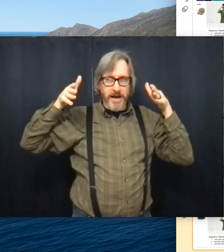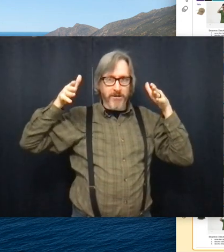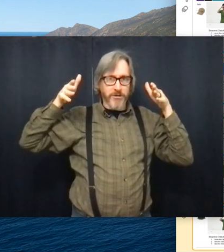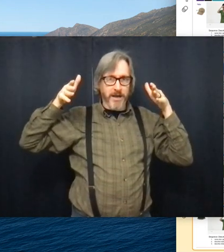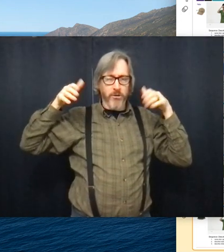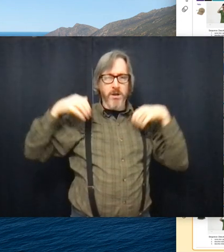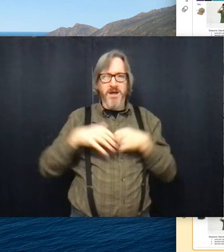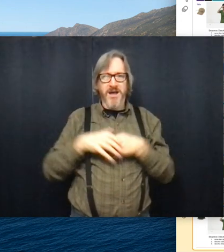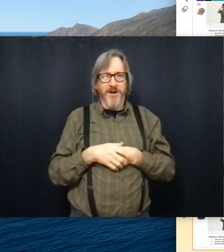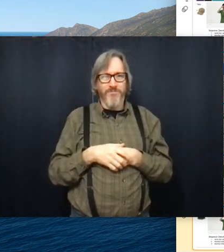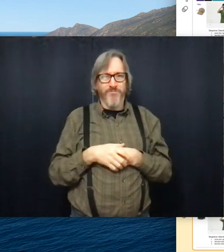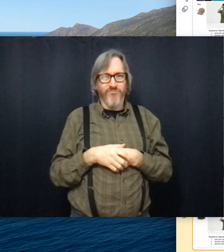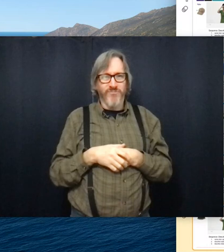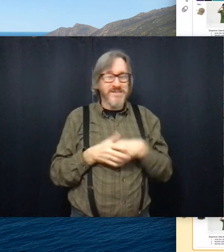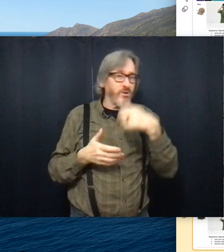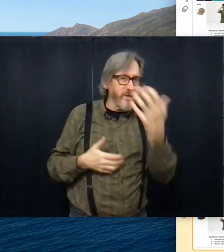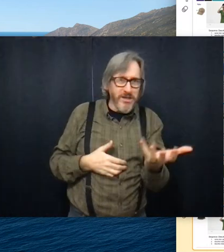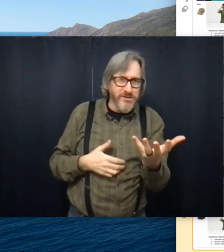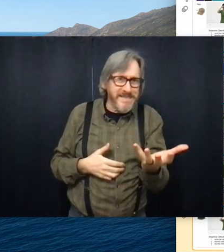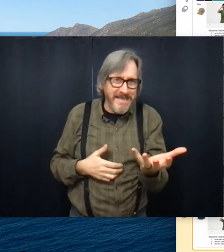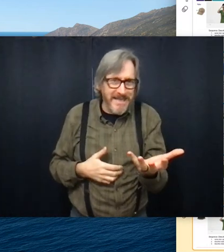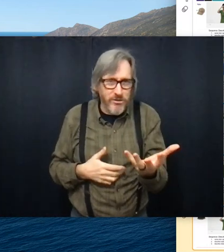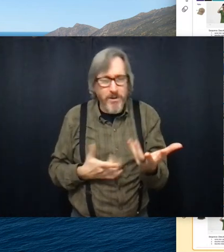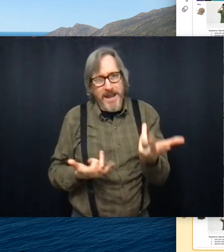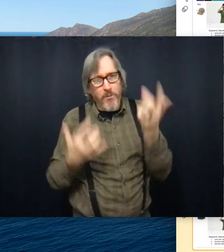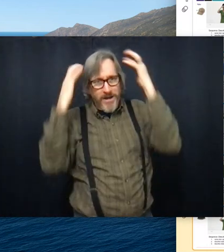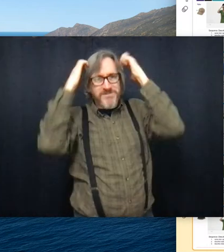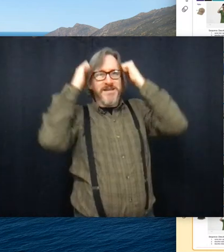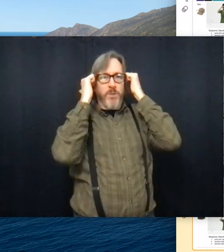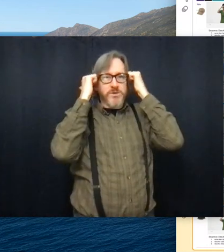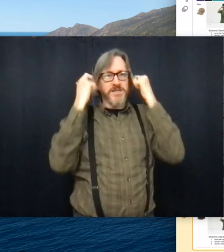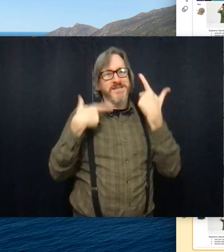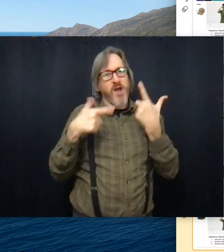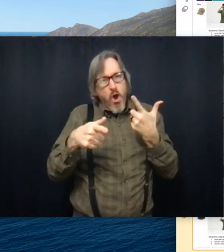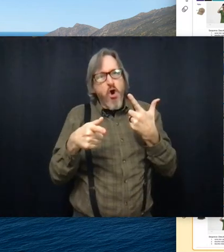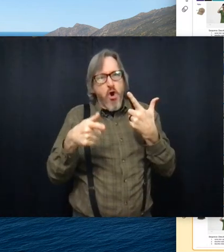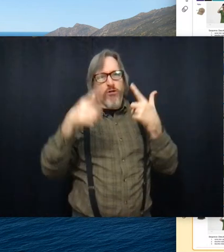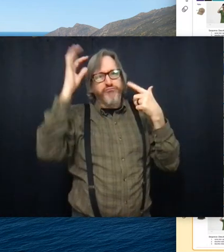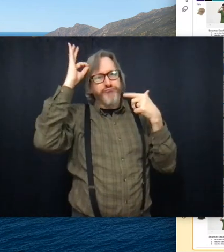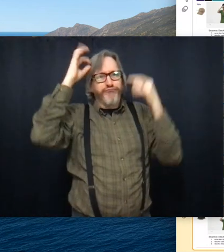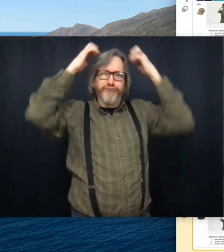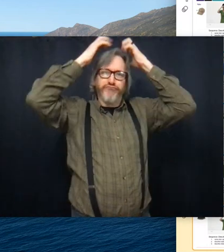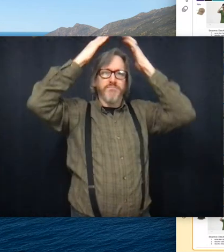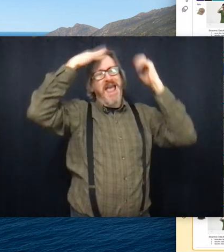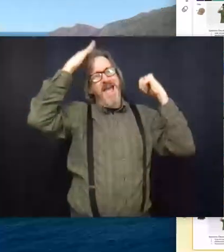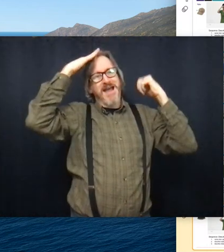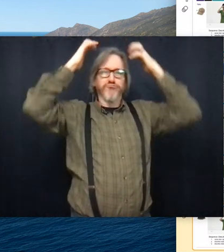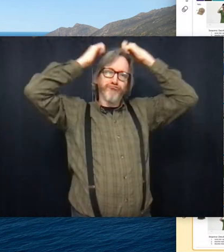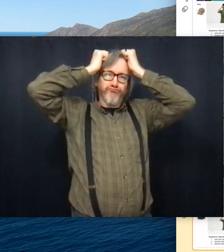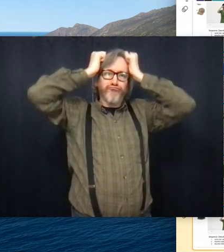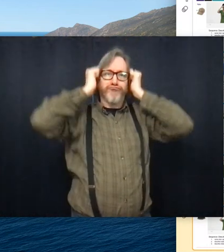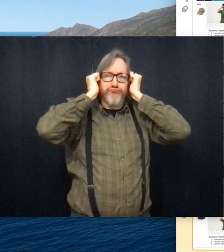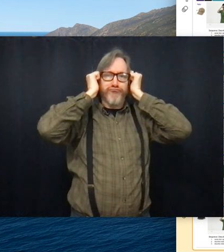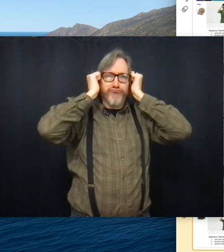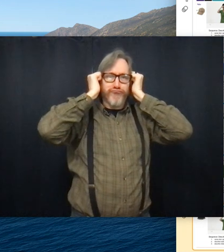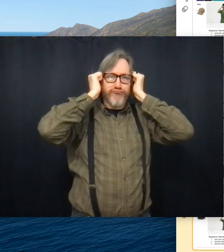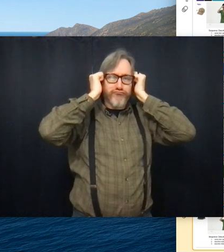your hair down. Um, so you'll see it either way. What I've seen most is hat.